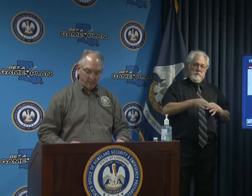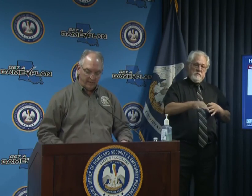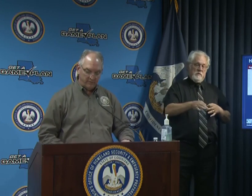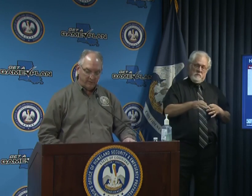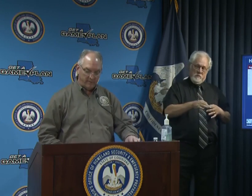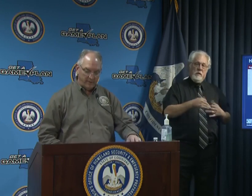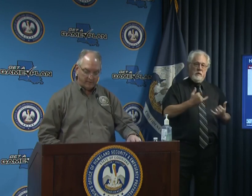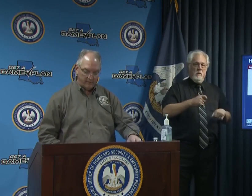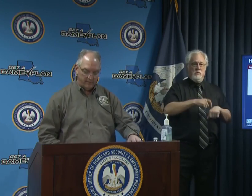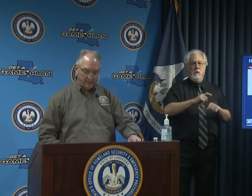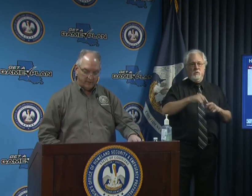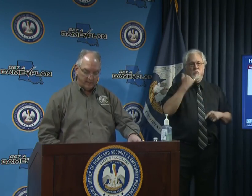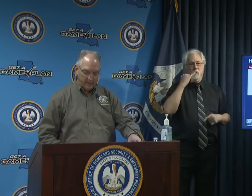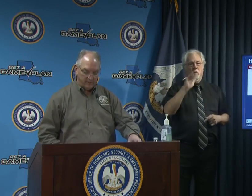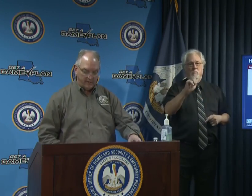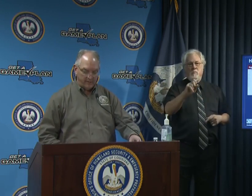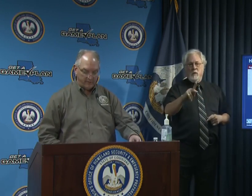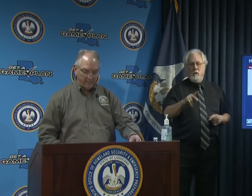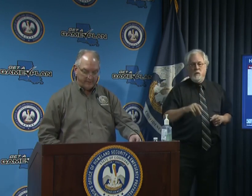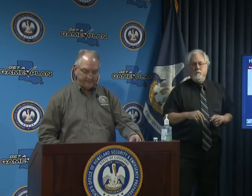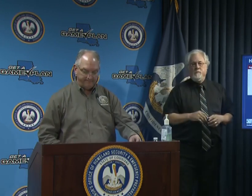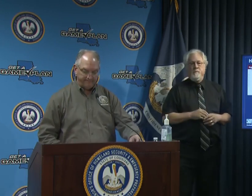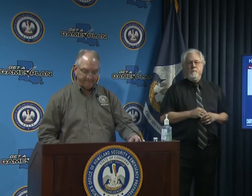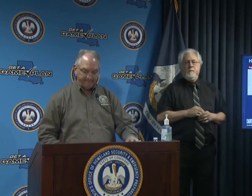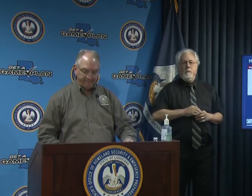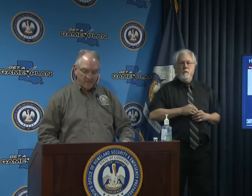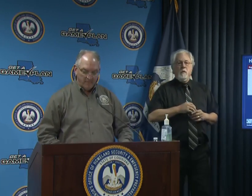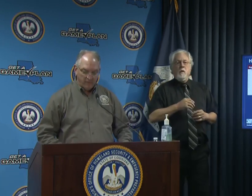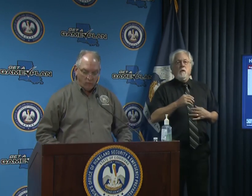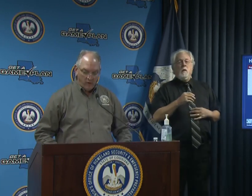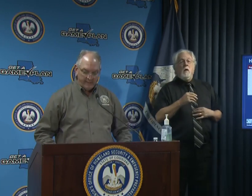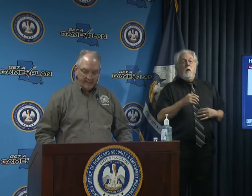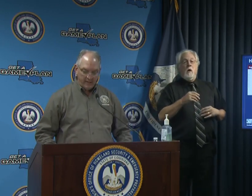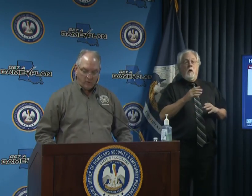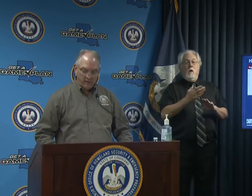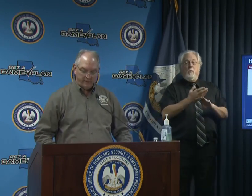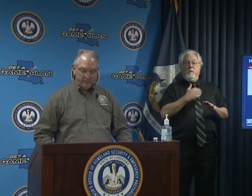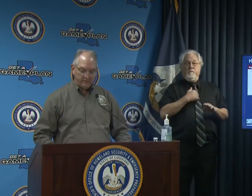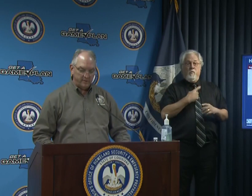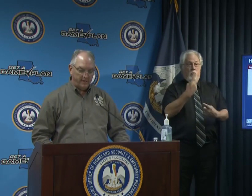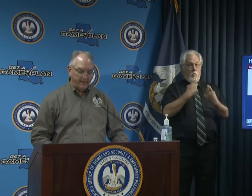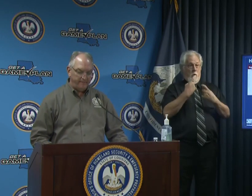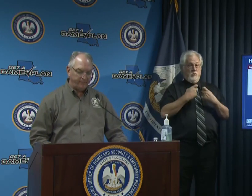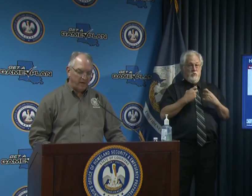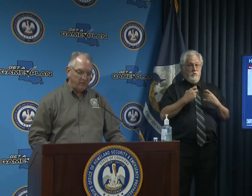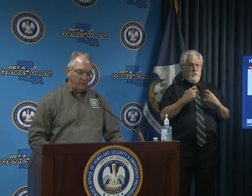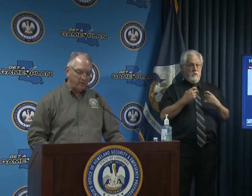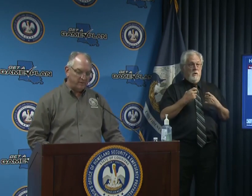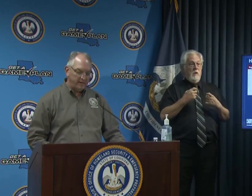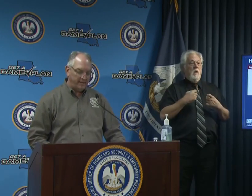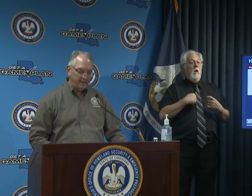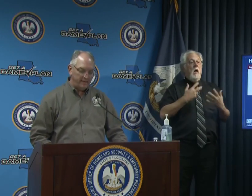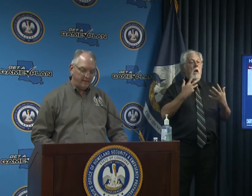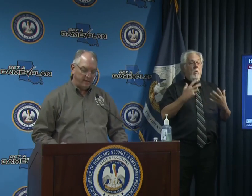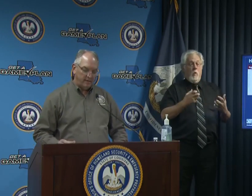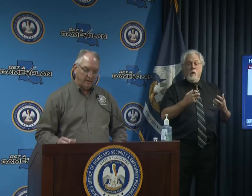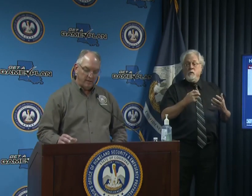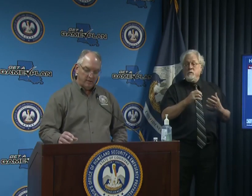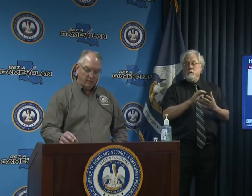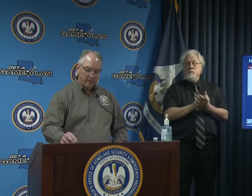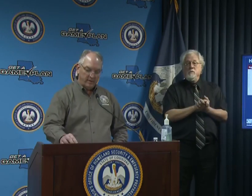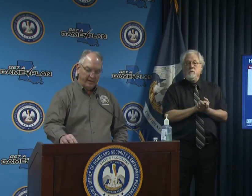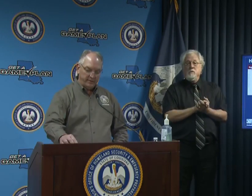as it relates to their medical condition and treatments before i take questions um i do want to say that